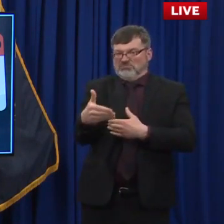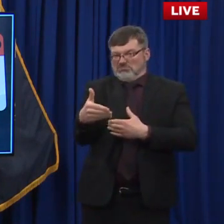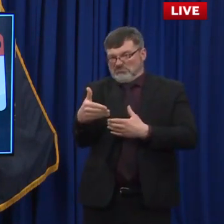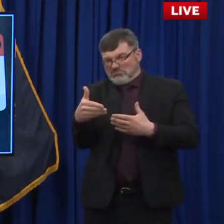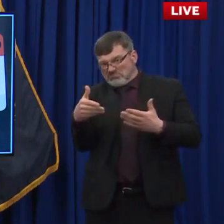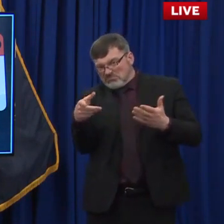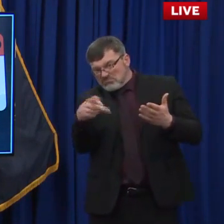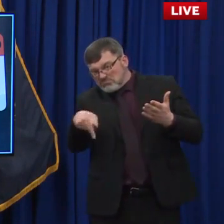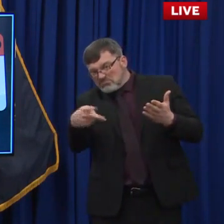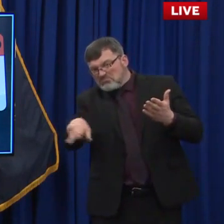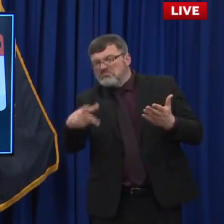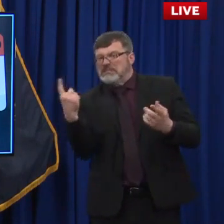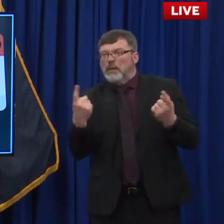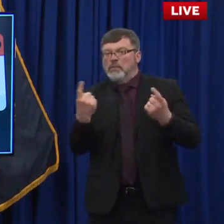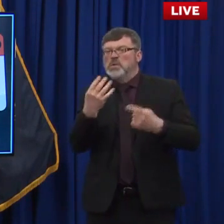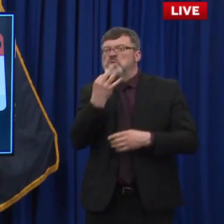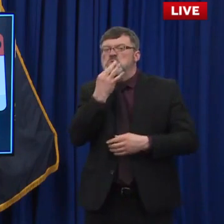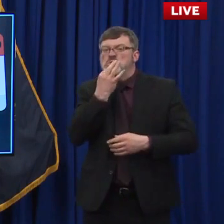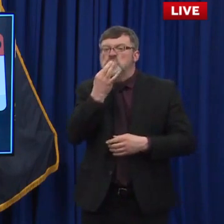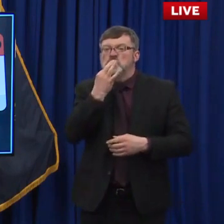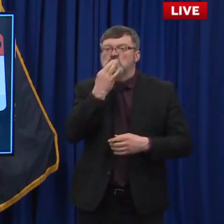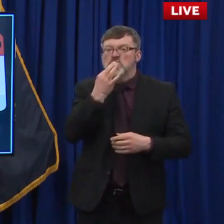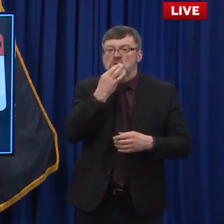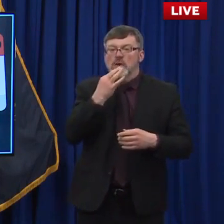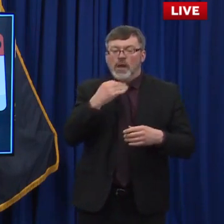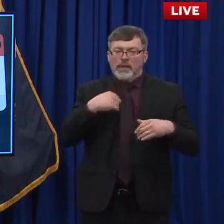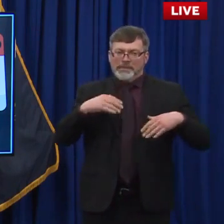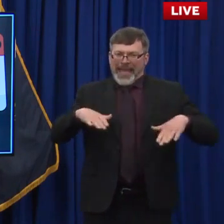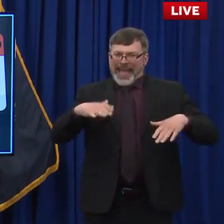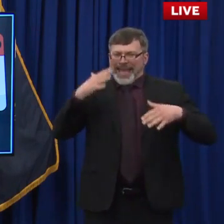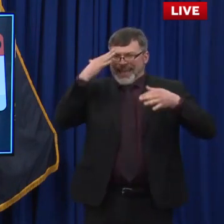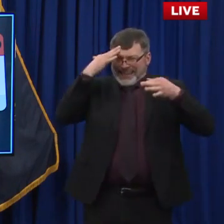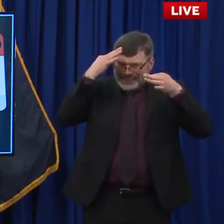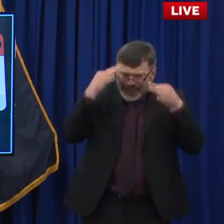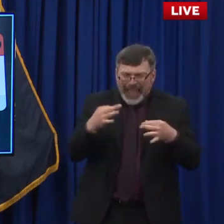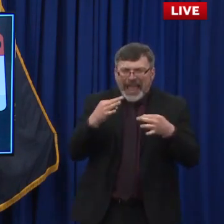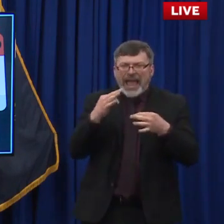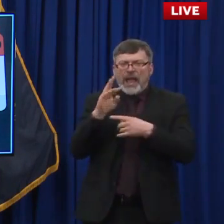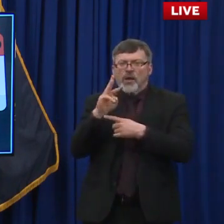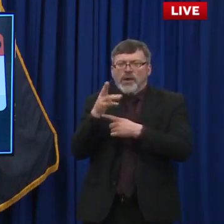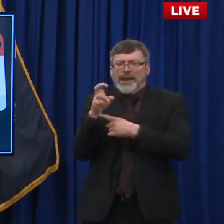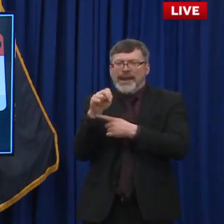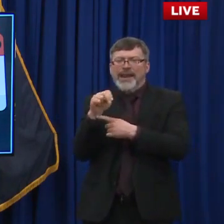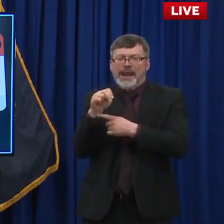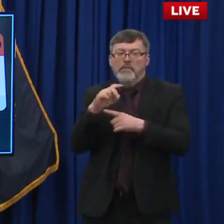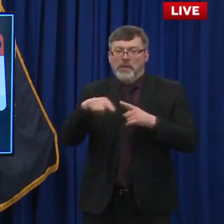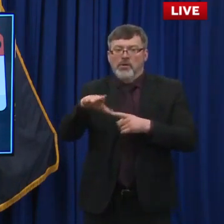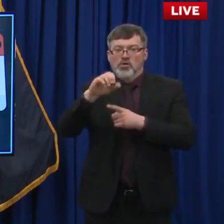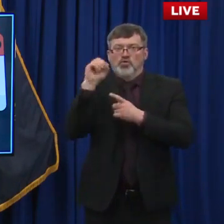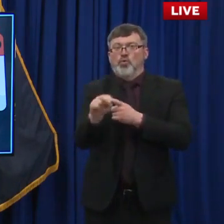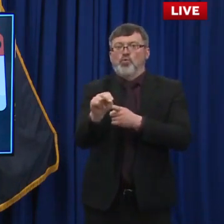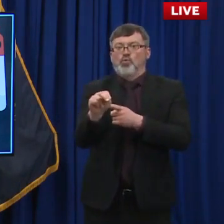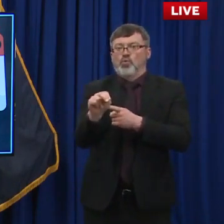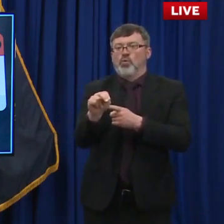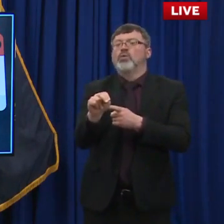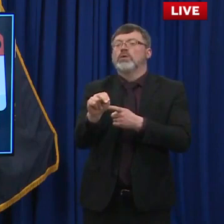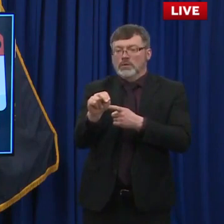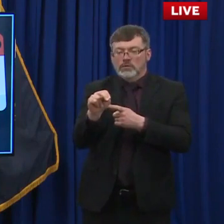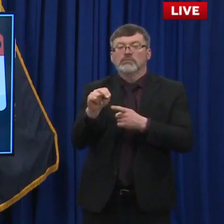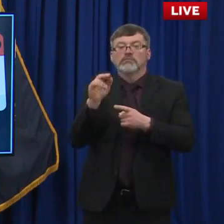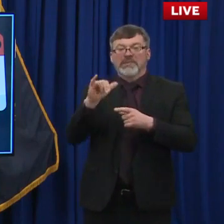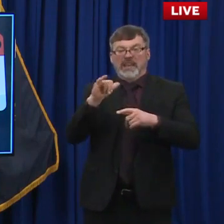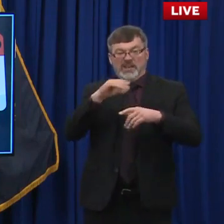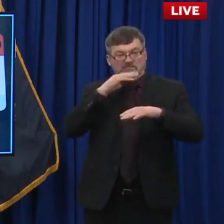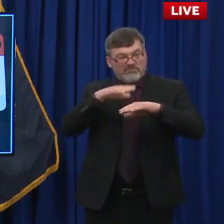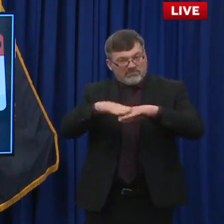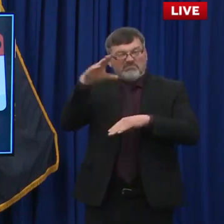date on that yet, but it really is just weeks away that any citizen adult citizen in the state of New Hampshire will be able to go to Vinny and sign